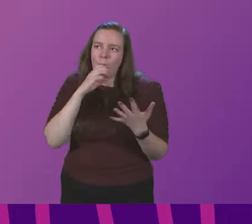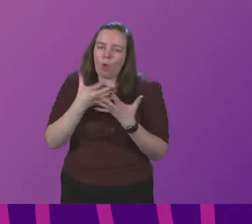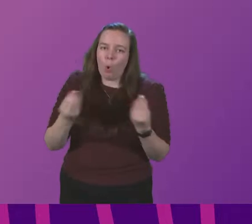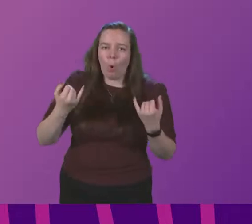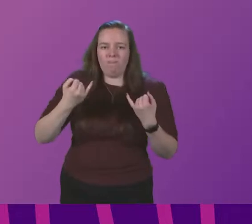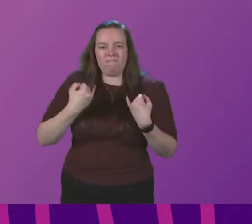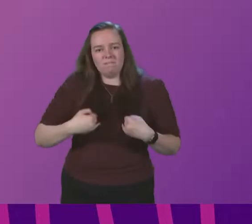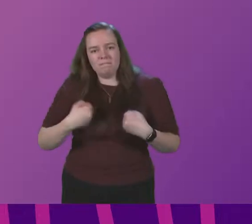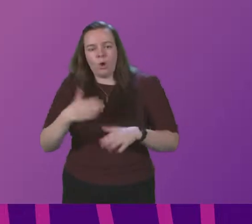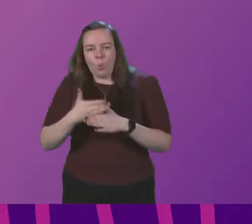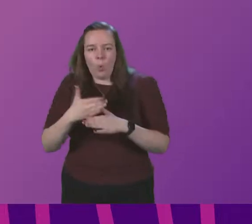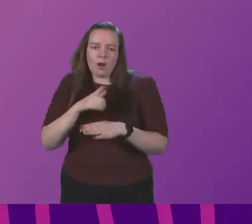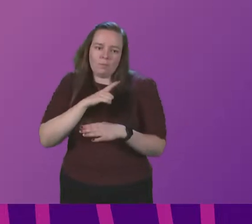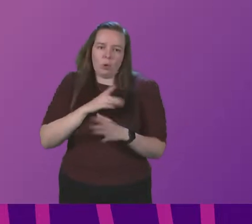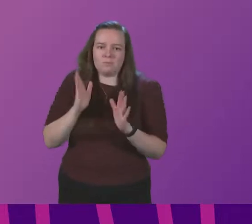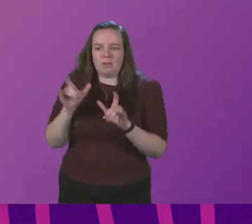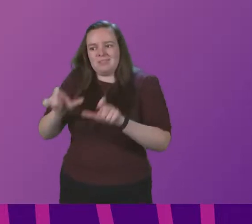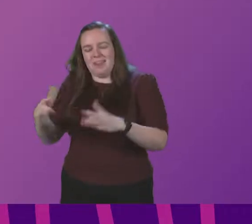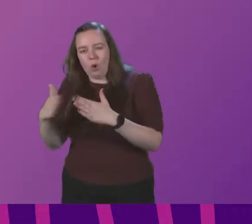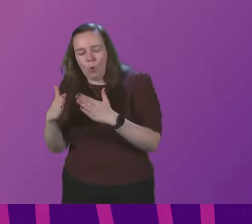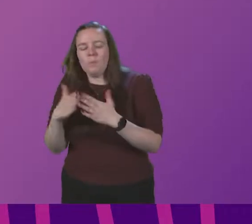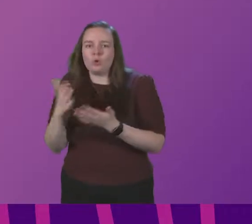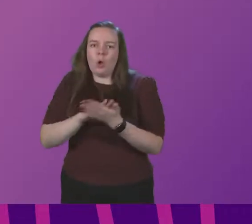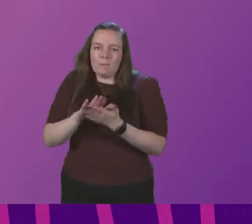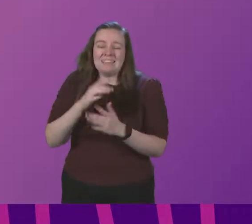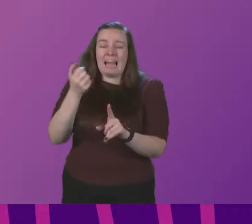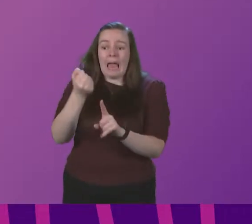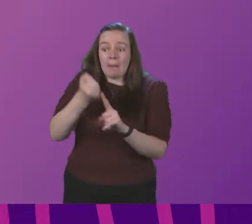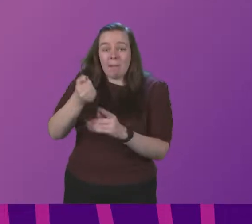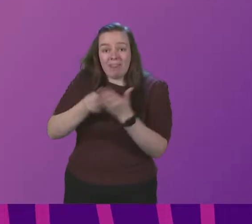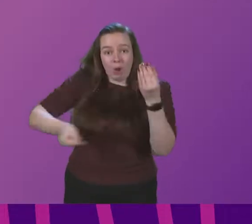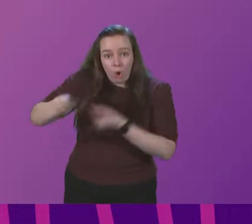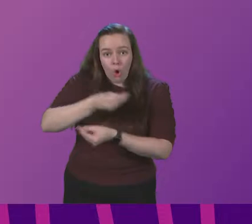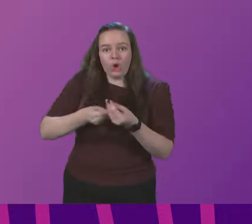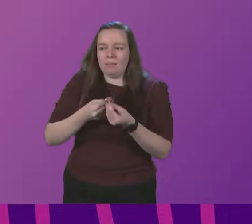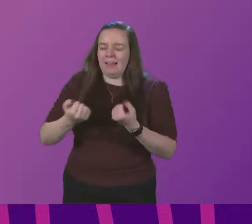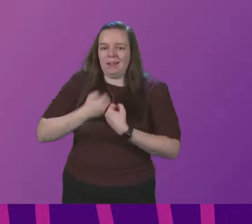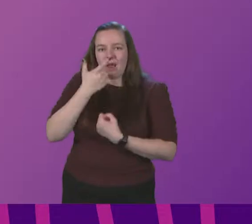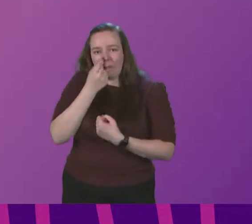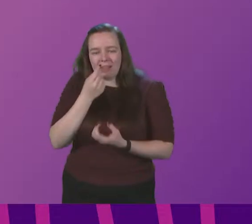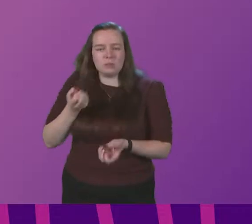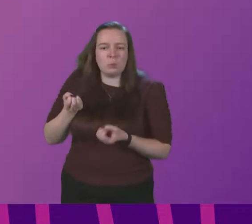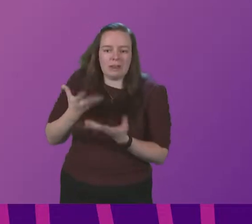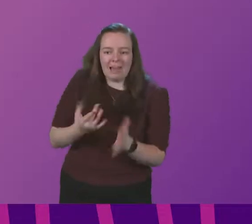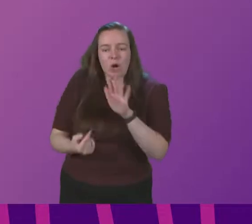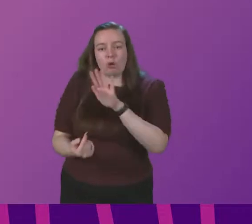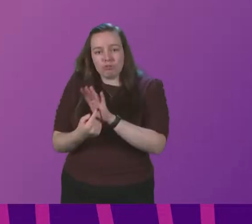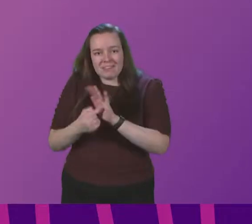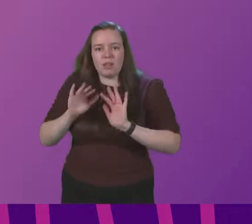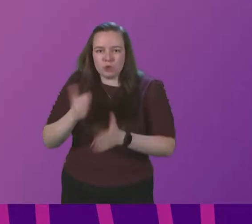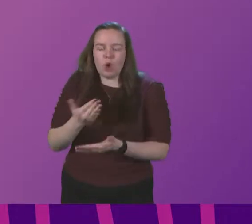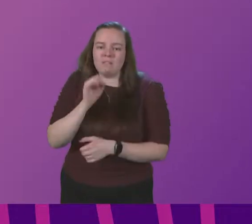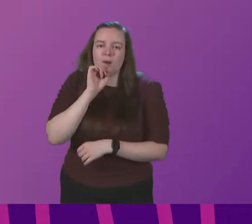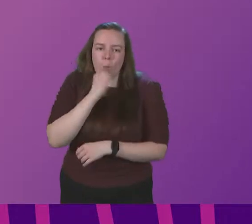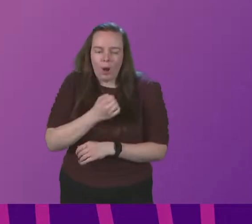due to mild illness and isolation. So the impact on our economy and on our ability to deliver critical services will